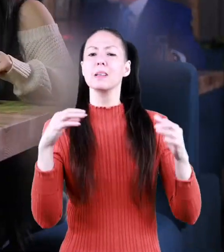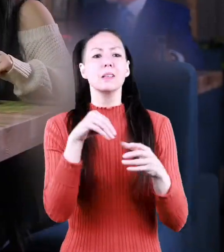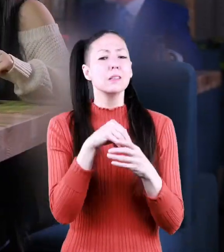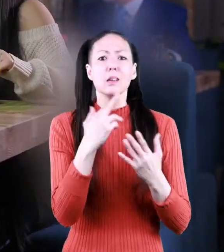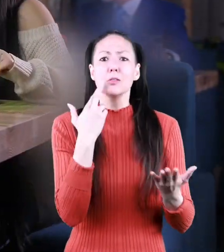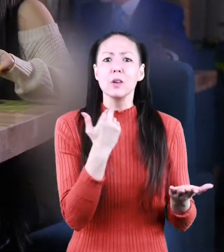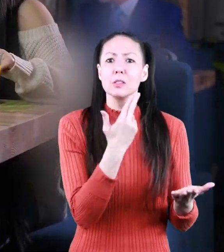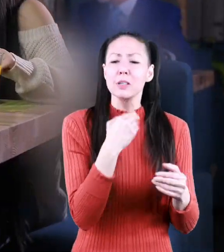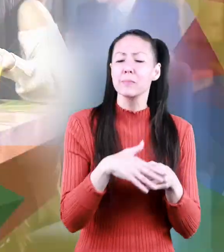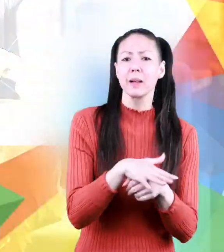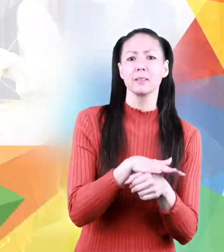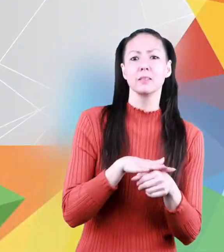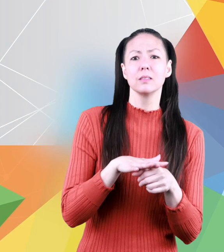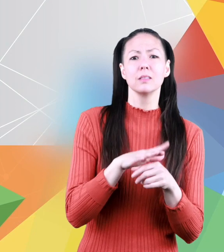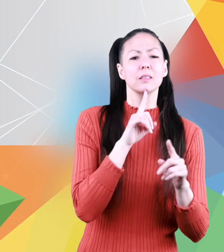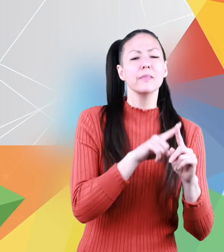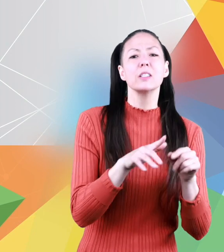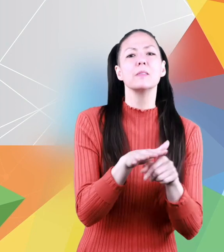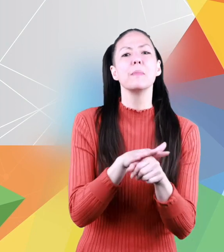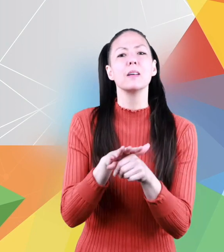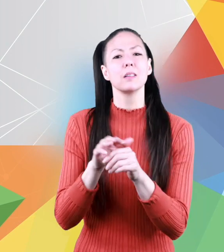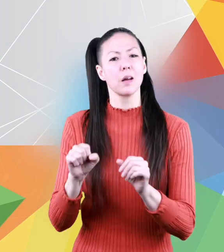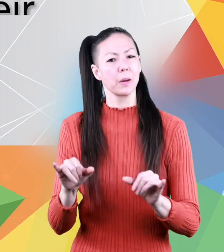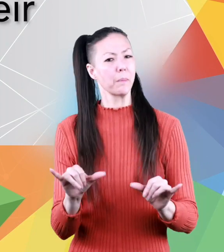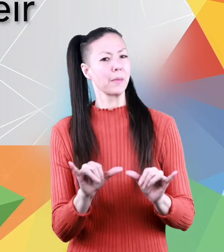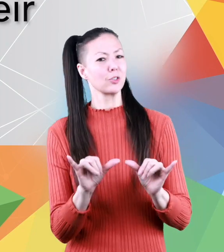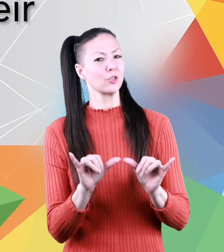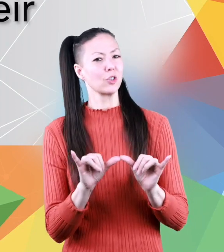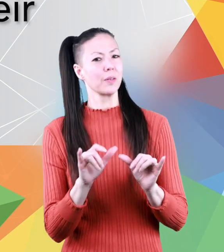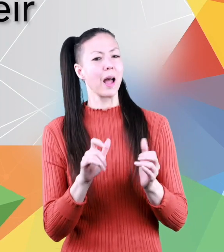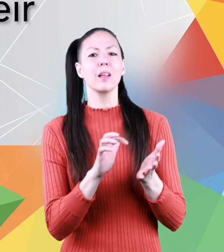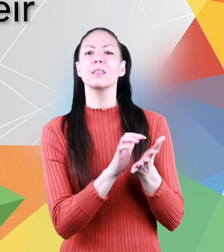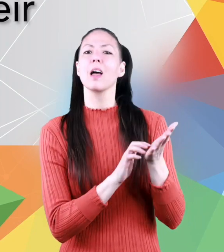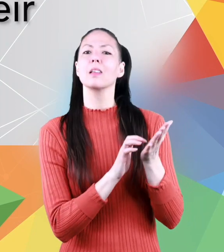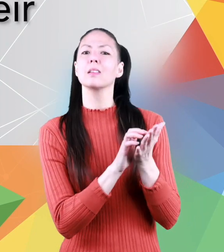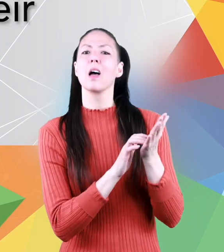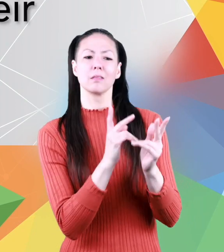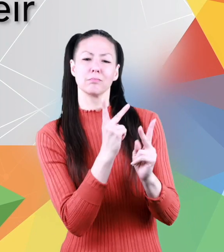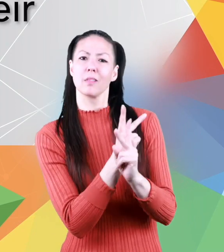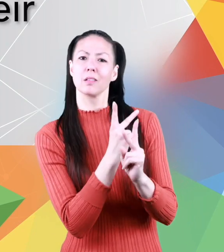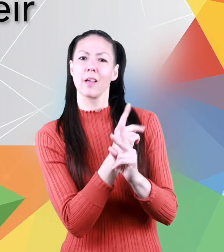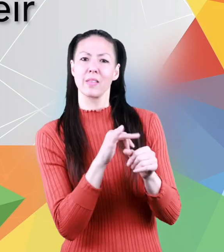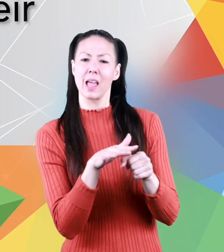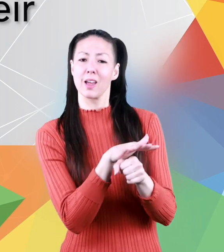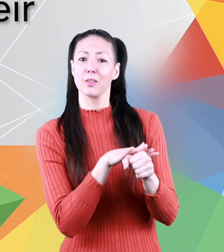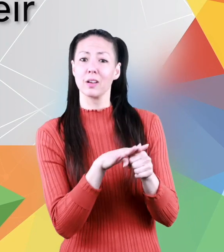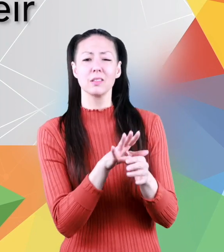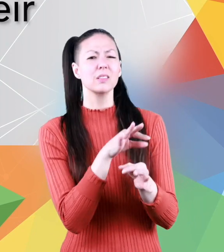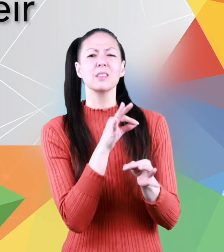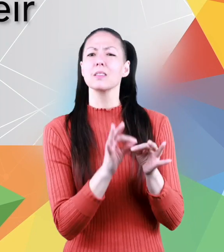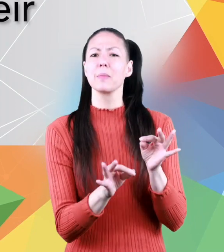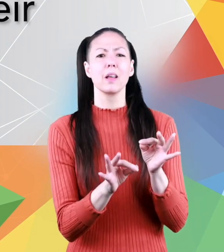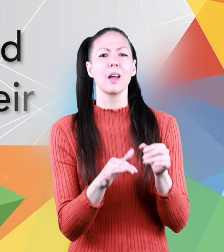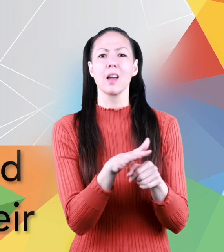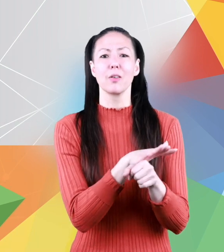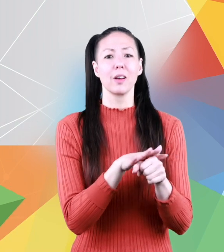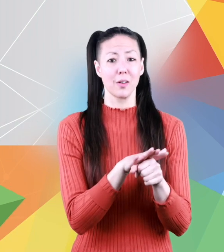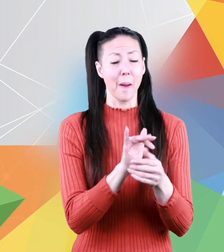a restaurant all of those spaces can be measured by calculating their areas simply put the area